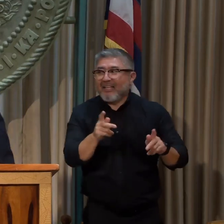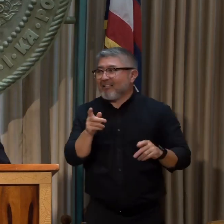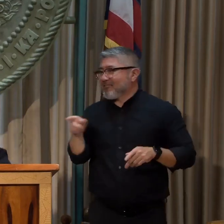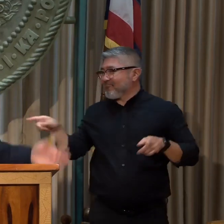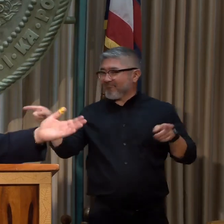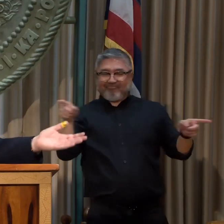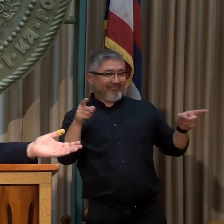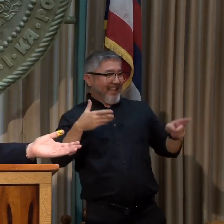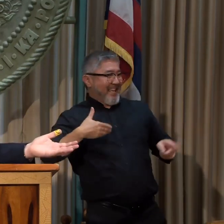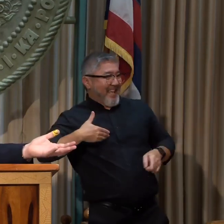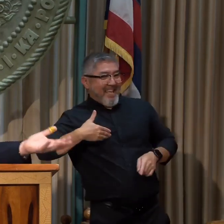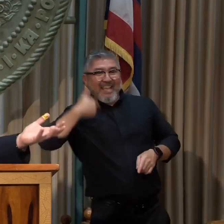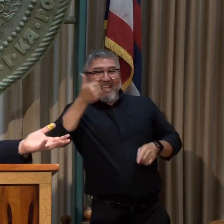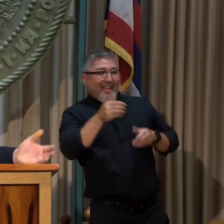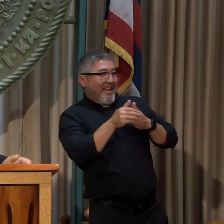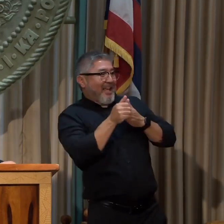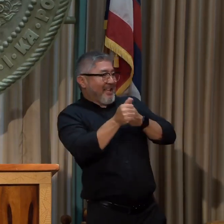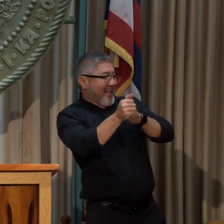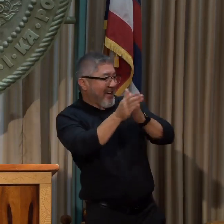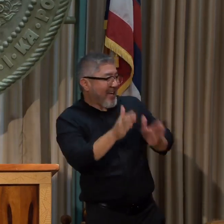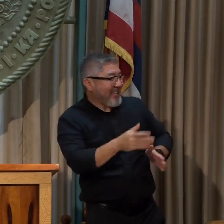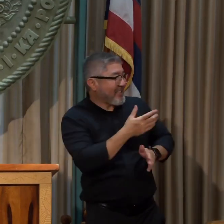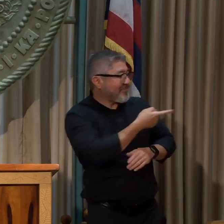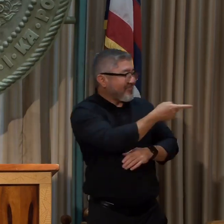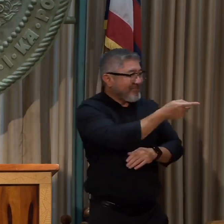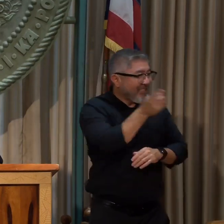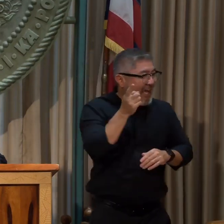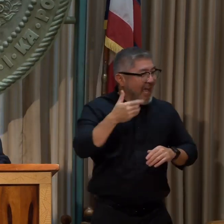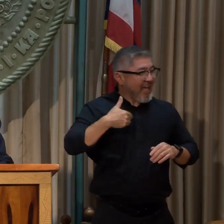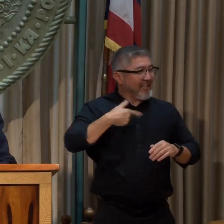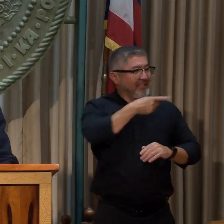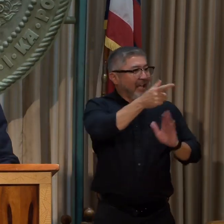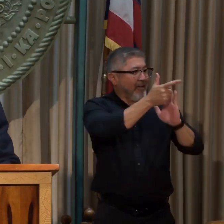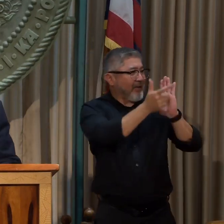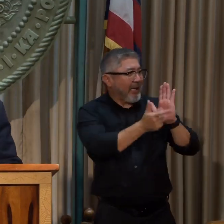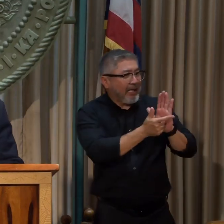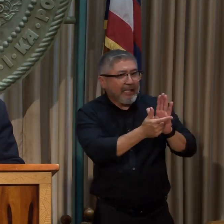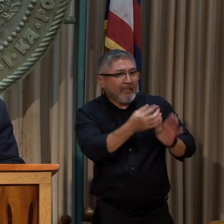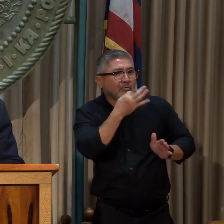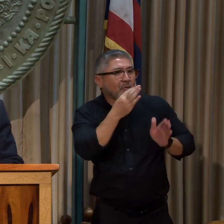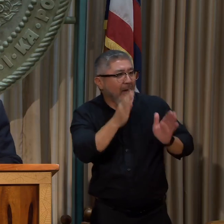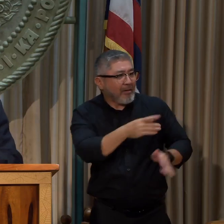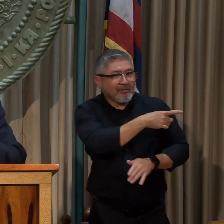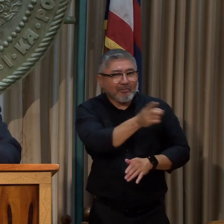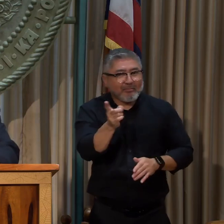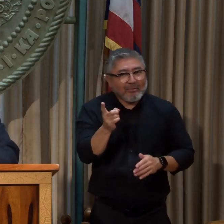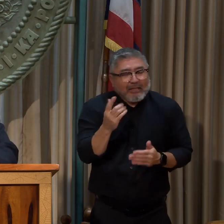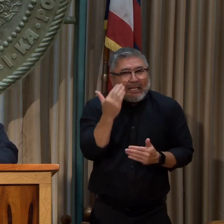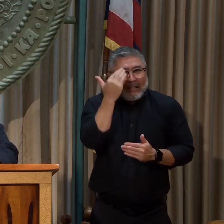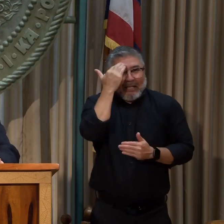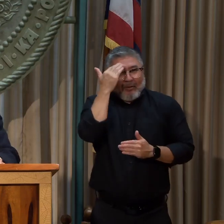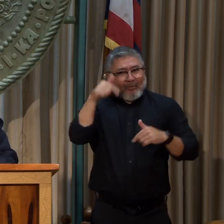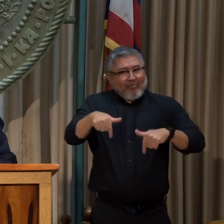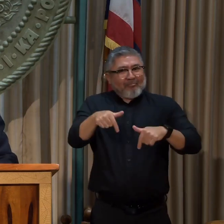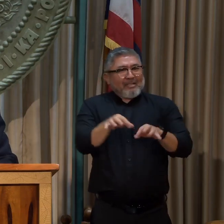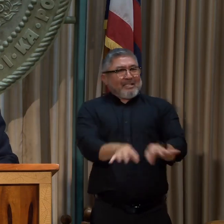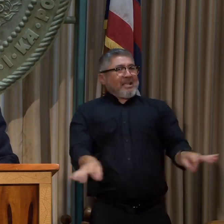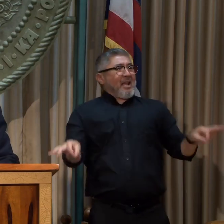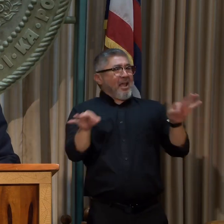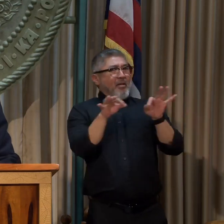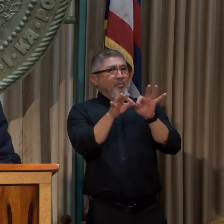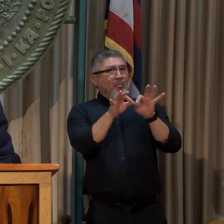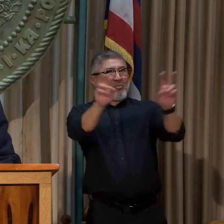with us. We have legal experts with us who understand deeply the needs of our fight against climate